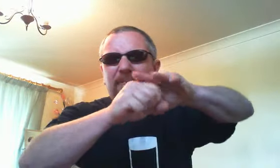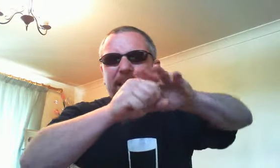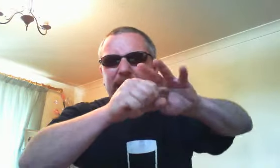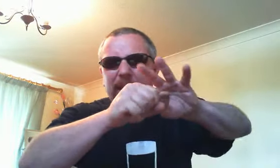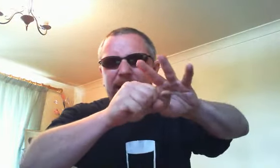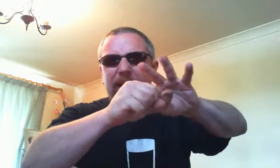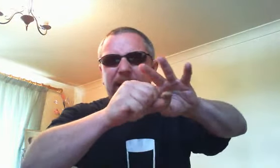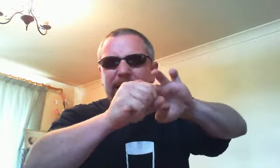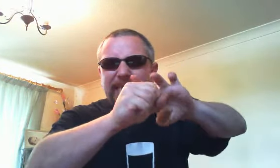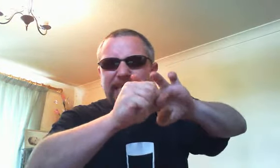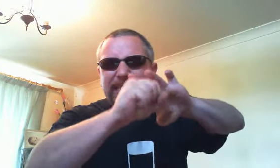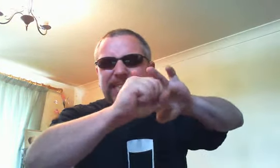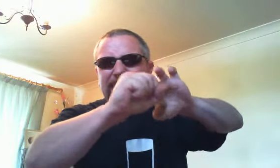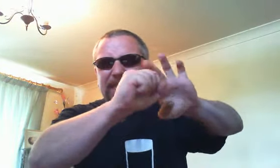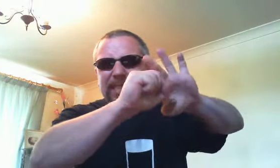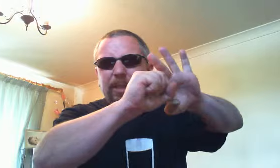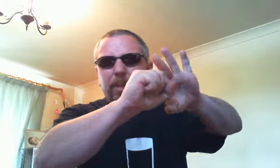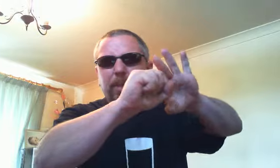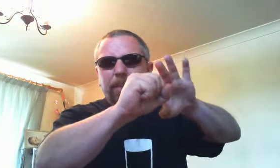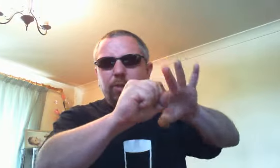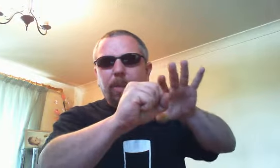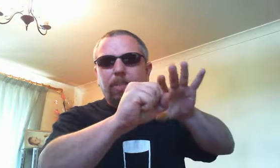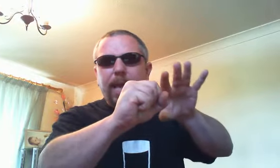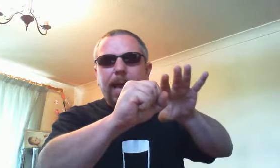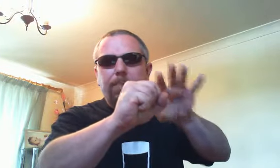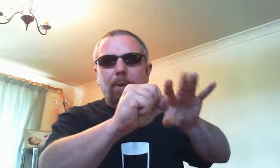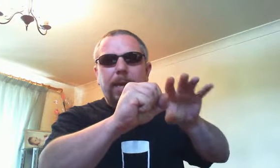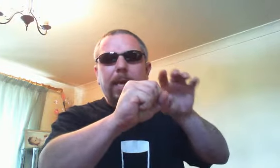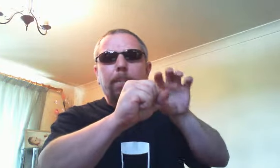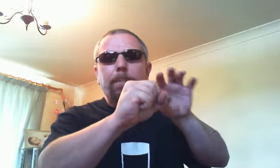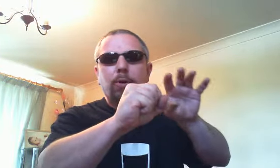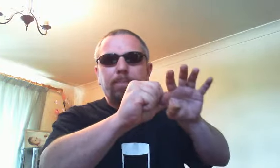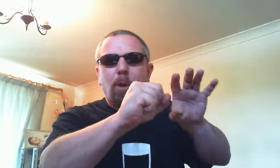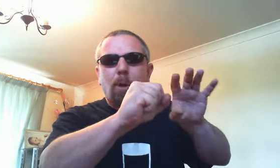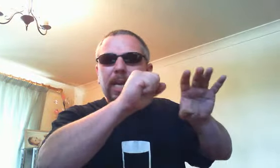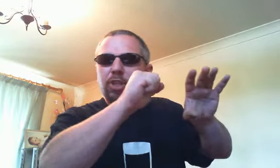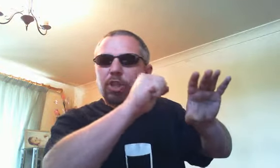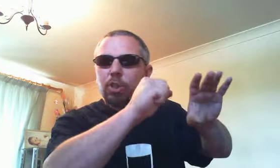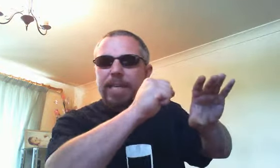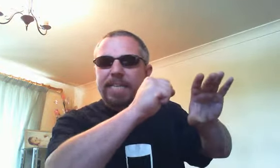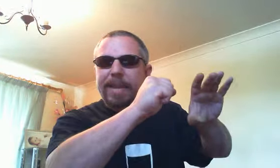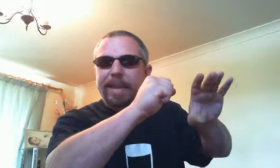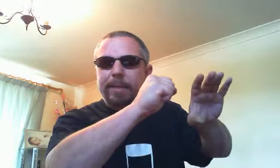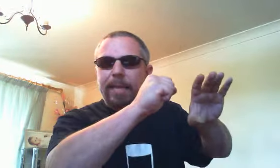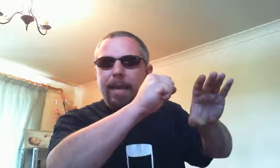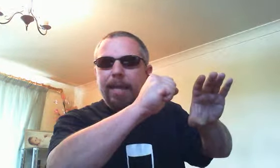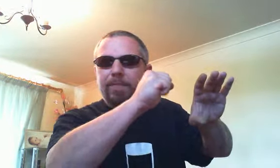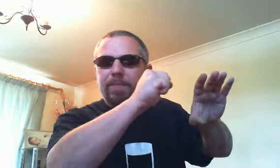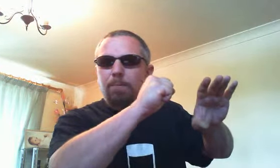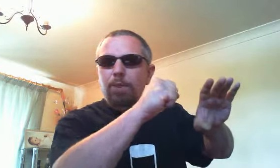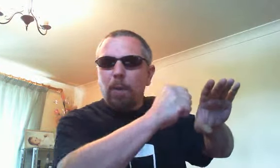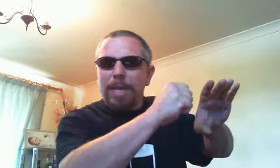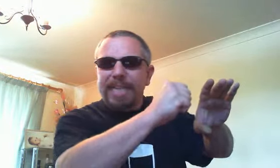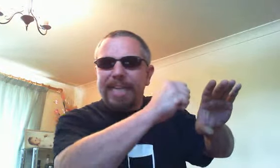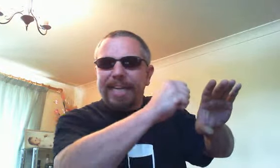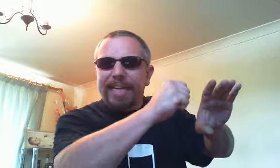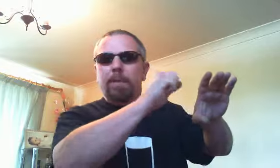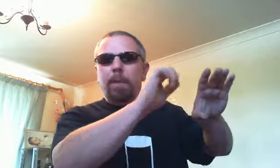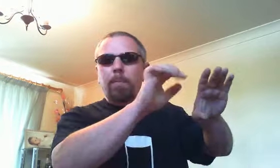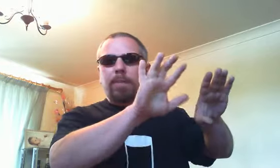I think you make sure you put it out properly and push properly and squeeze it yeah if you don't squeeze it it won't